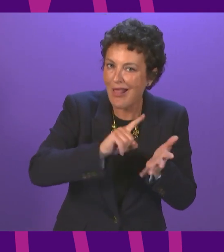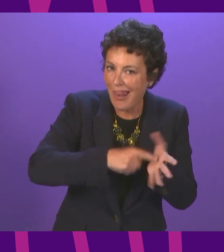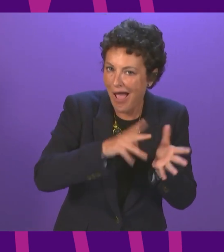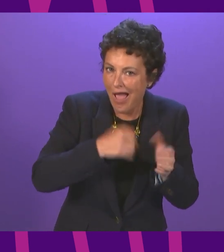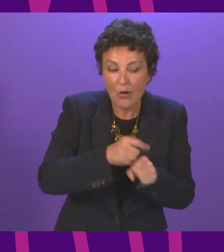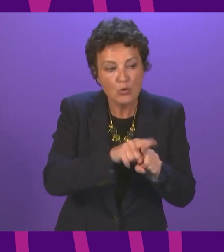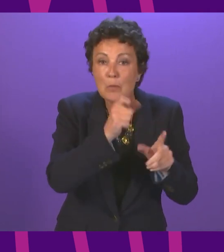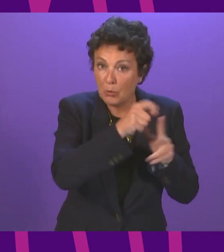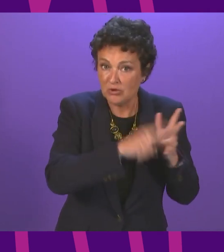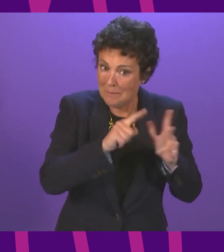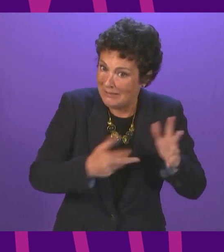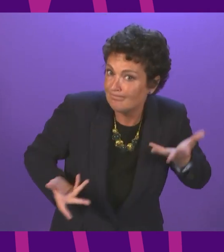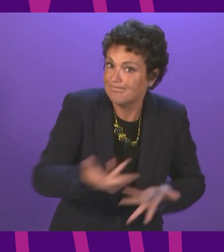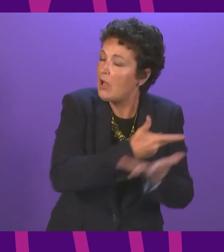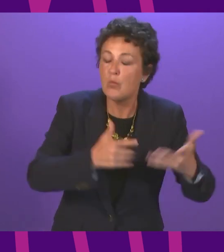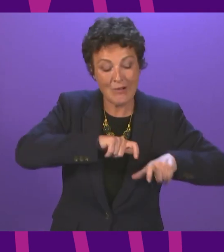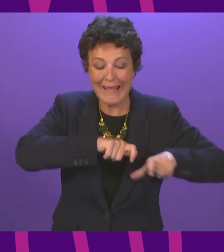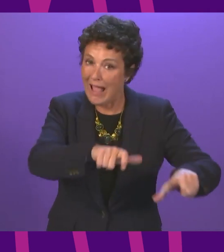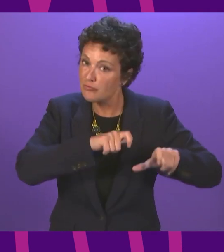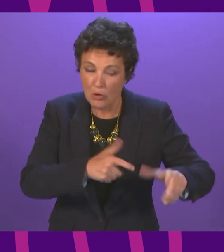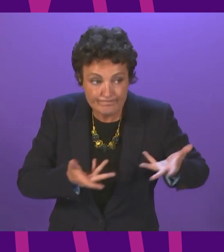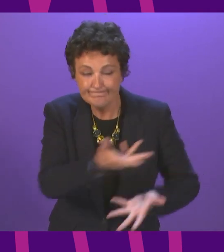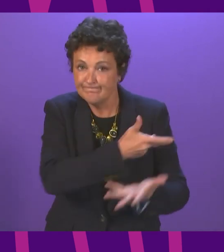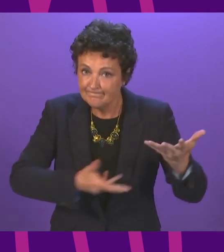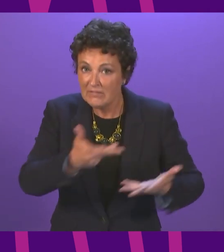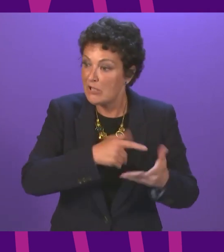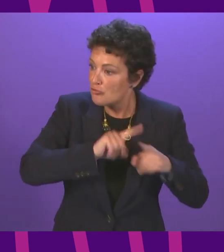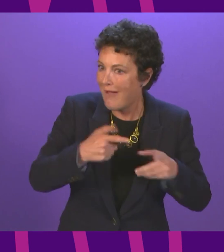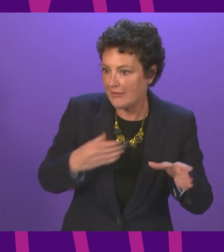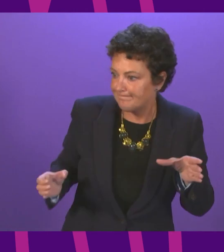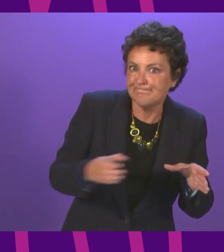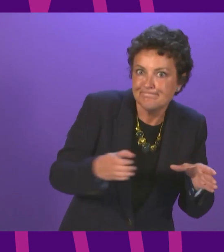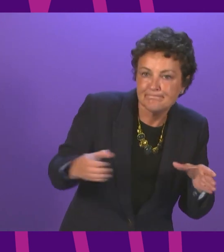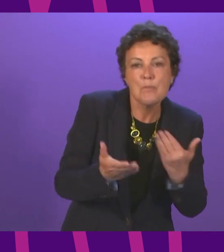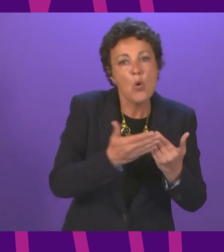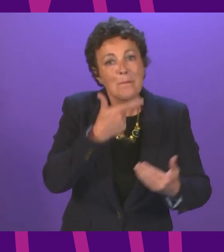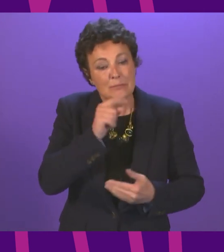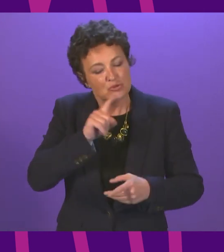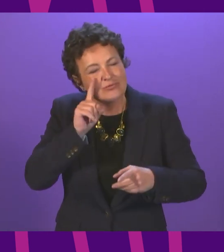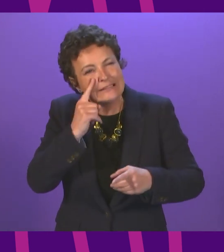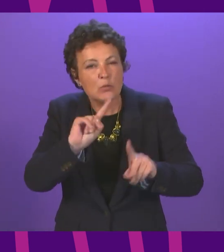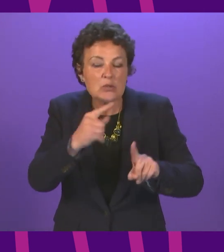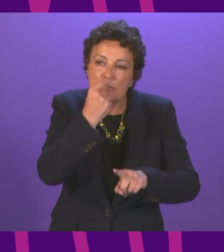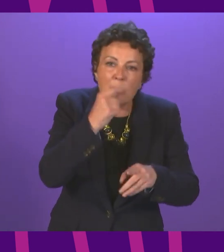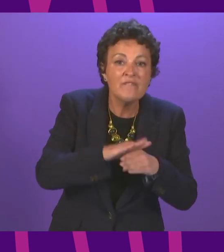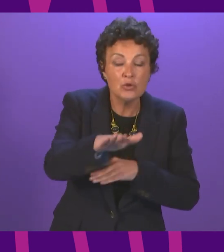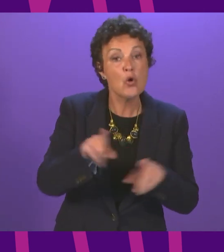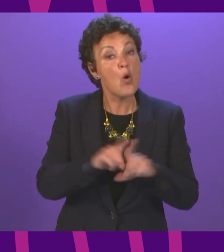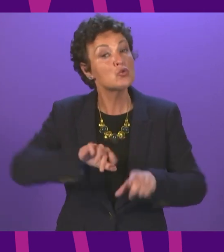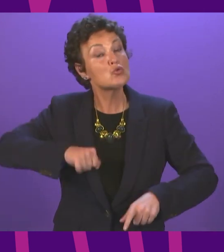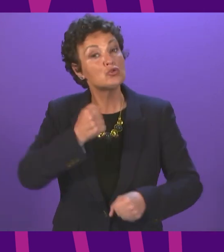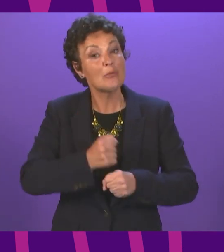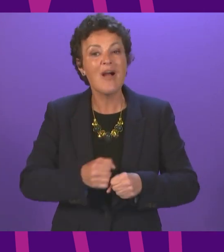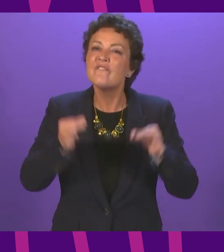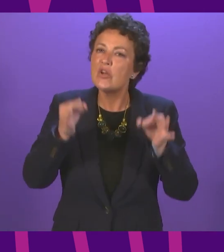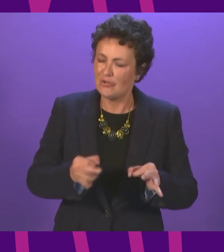will make sure that those contacts continue and bring people together to explore what is possible. Scottish Government officials also continue